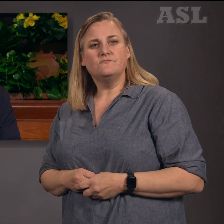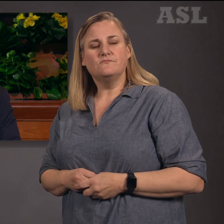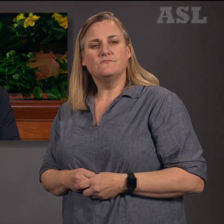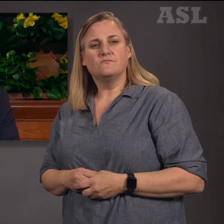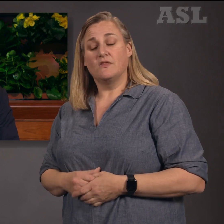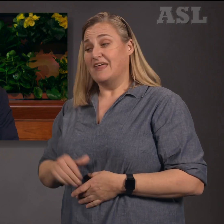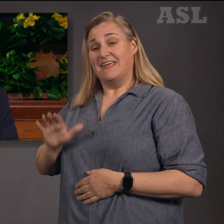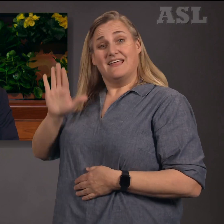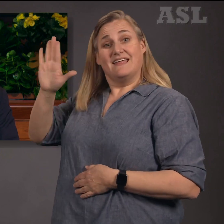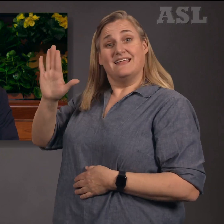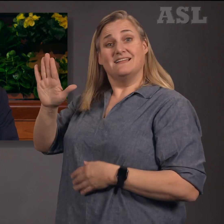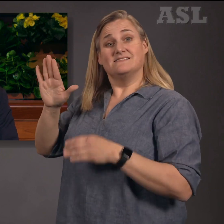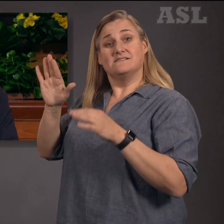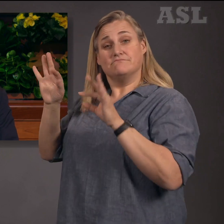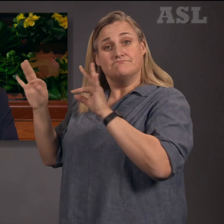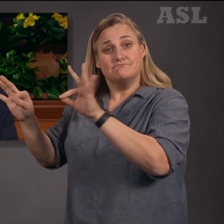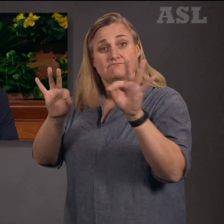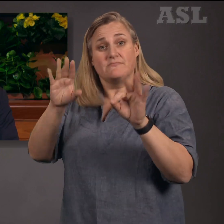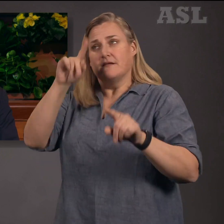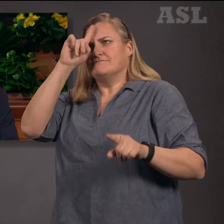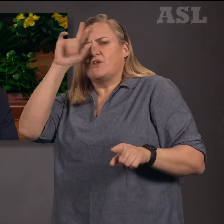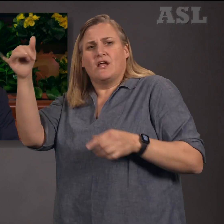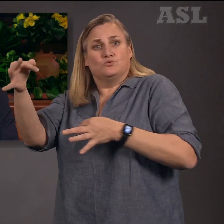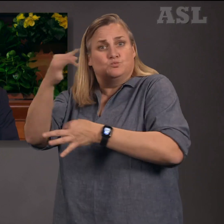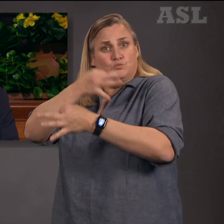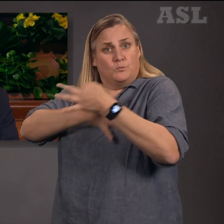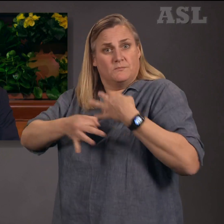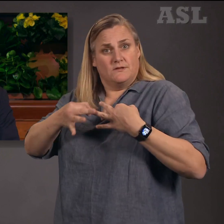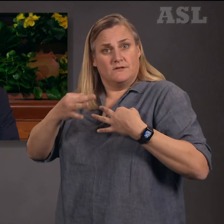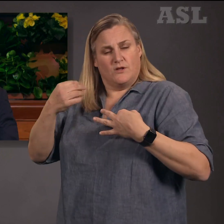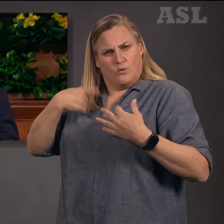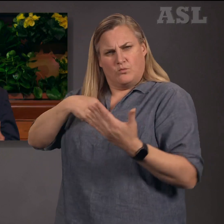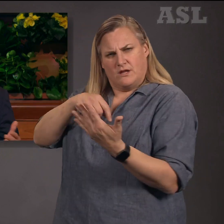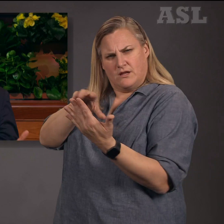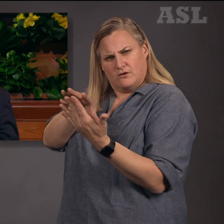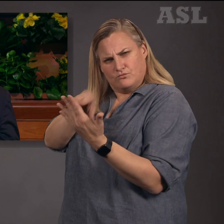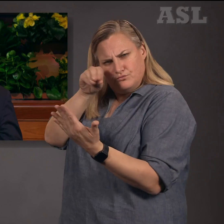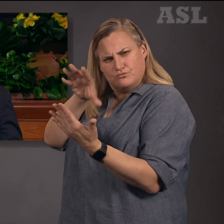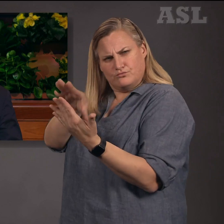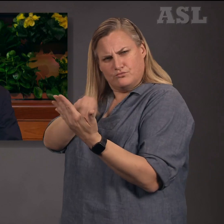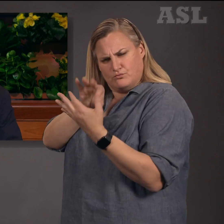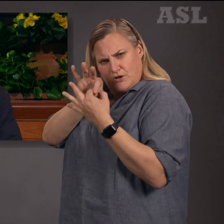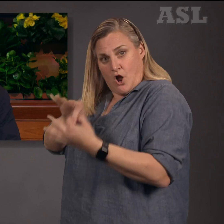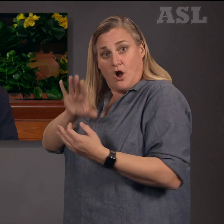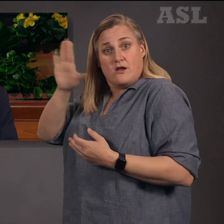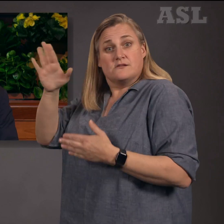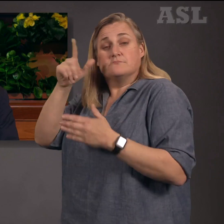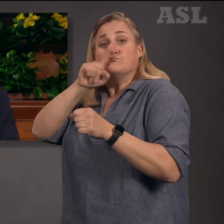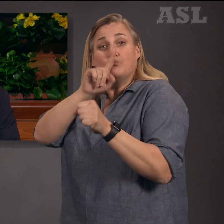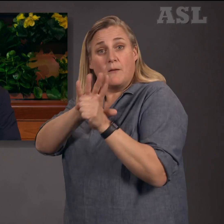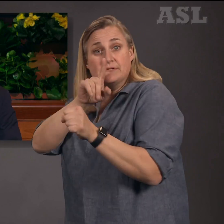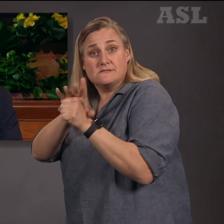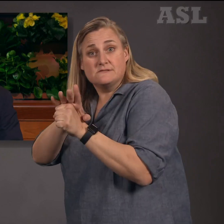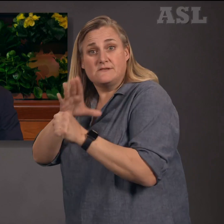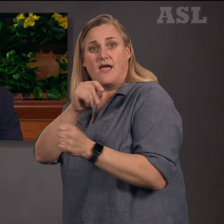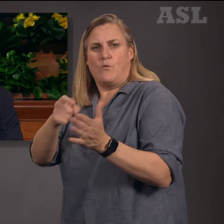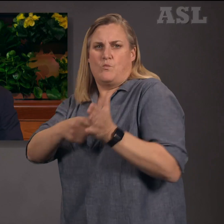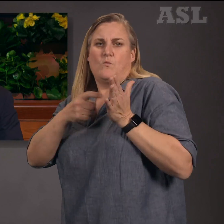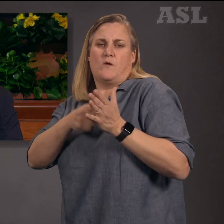conditions upon which those promises are given. As we study, we will be filled with greater love for the Lord.